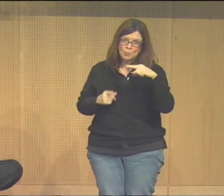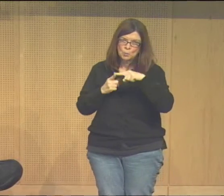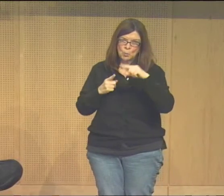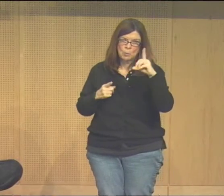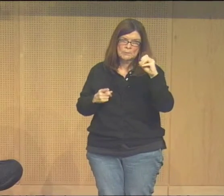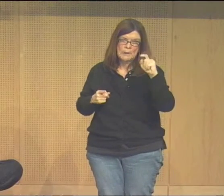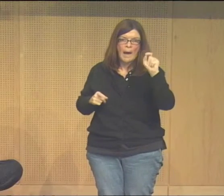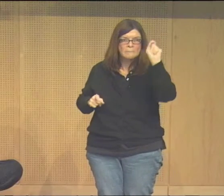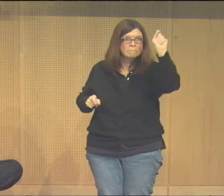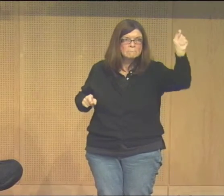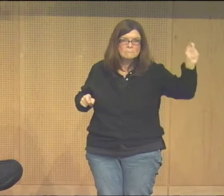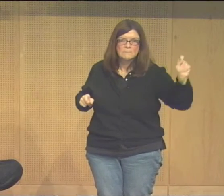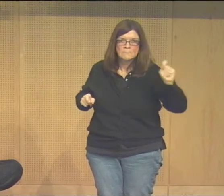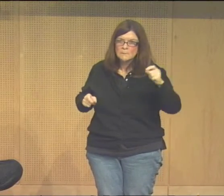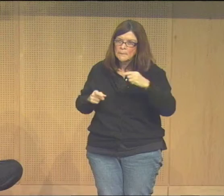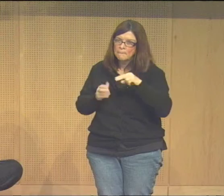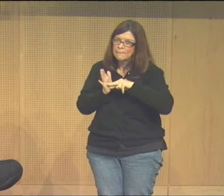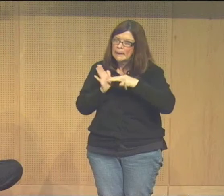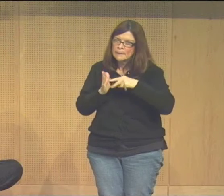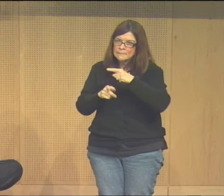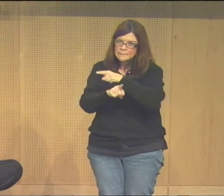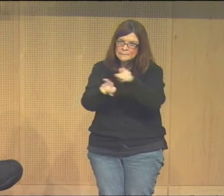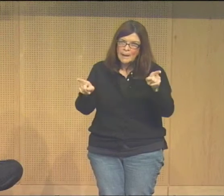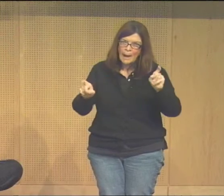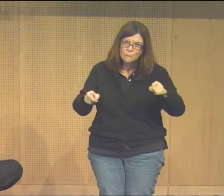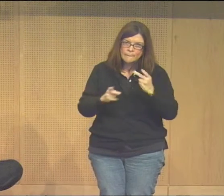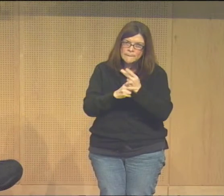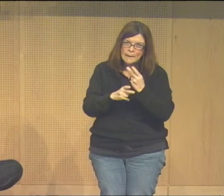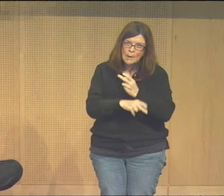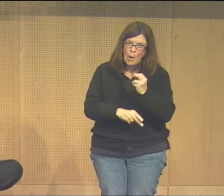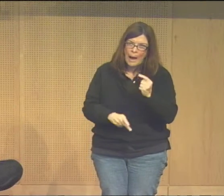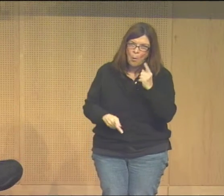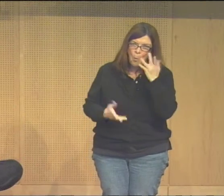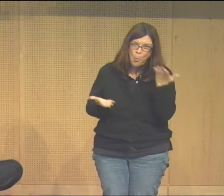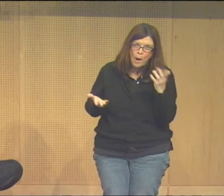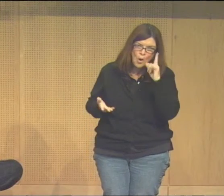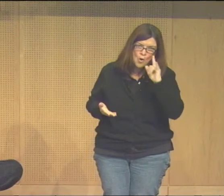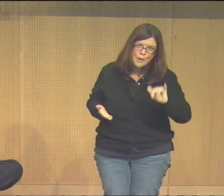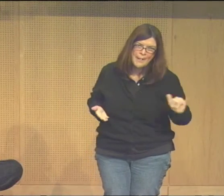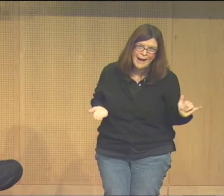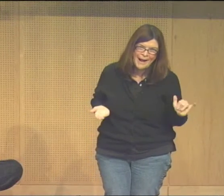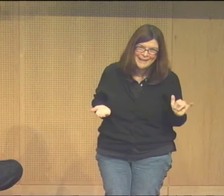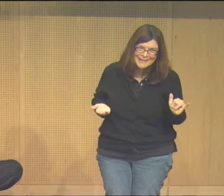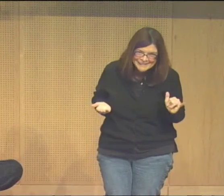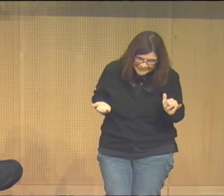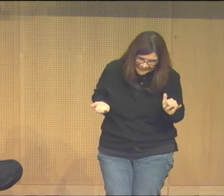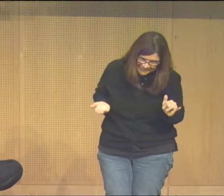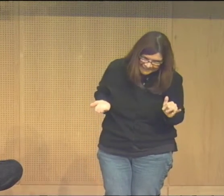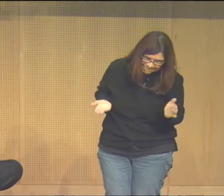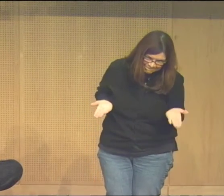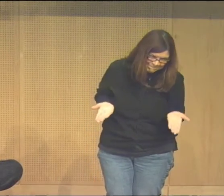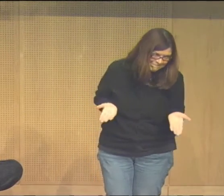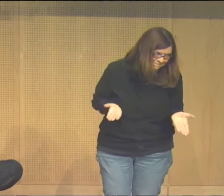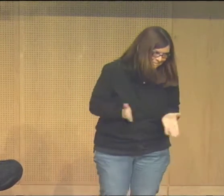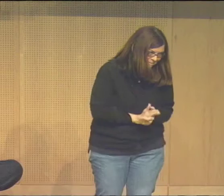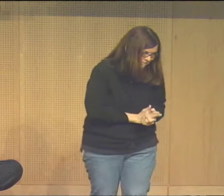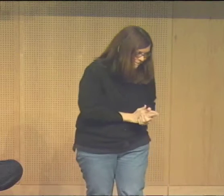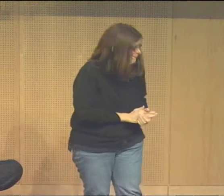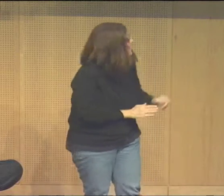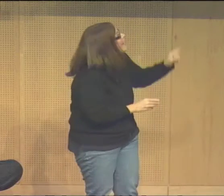interesting one they came up with the idea of a dot to dot meaning that what you have to do is figure out what it looks like you do the work to connect the